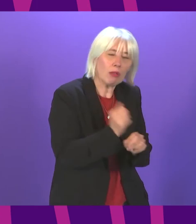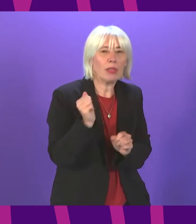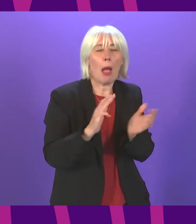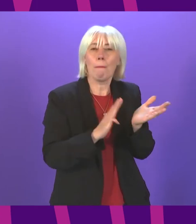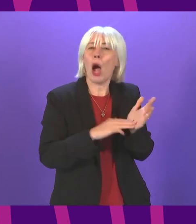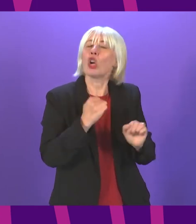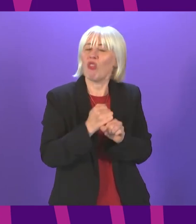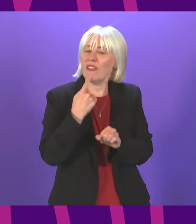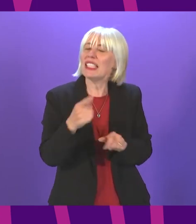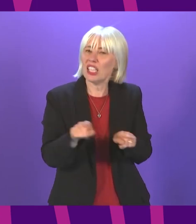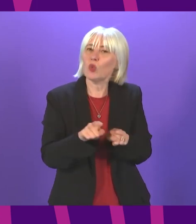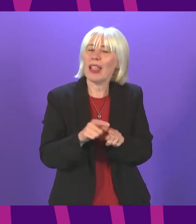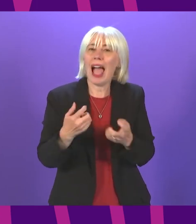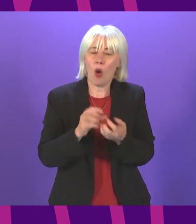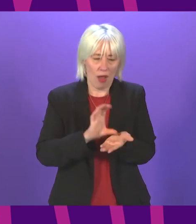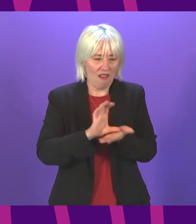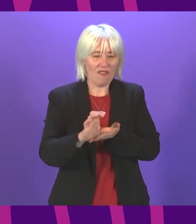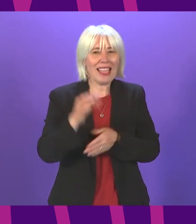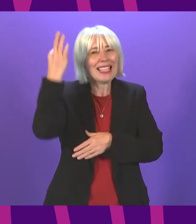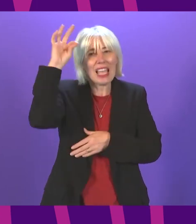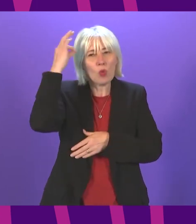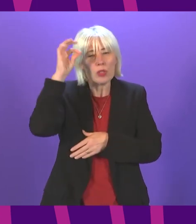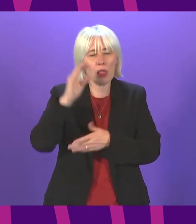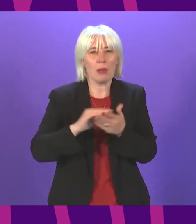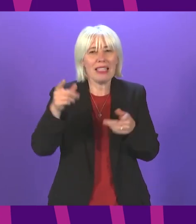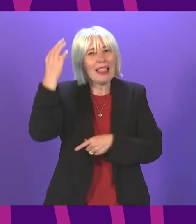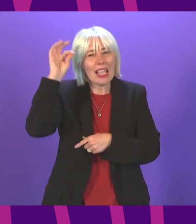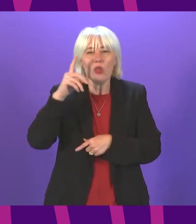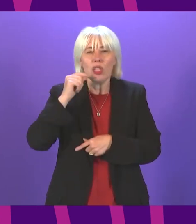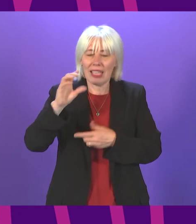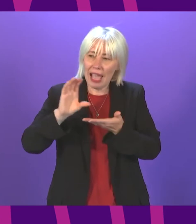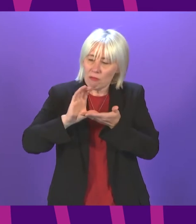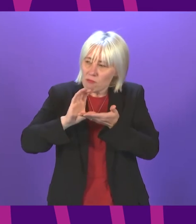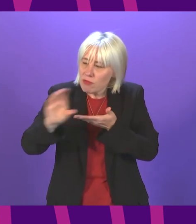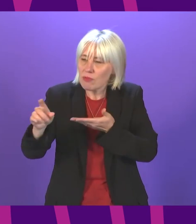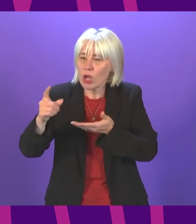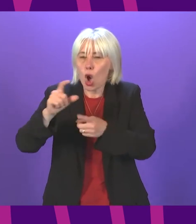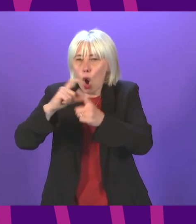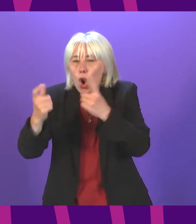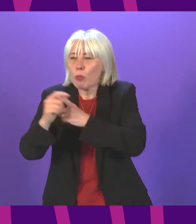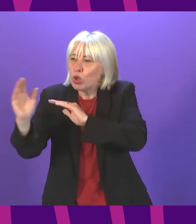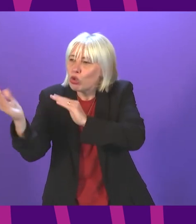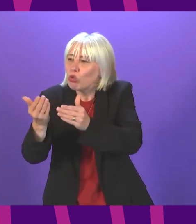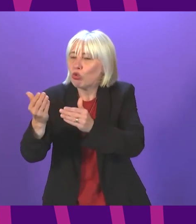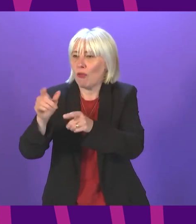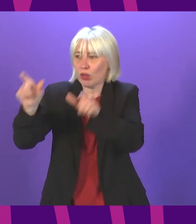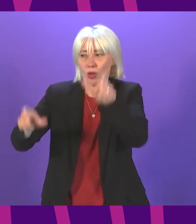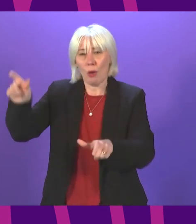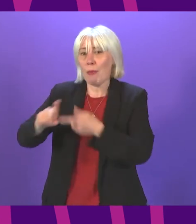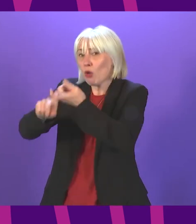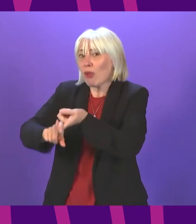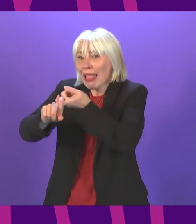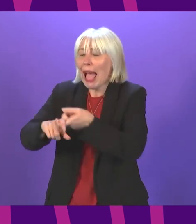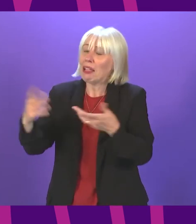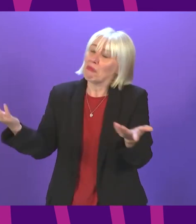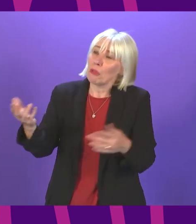the need to invest in our local councils so that they can deliver the investment in community services that people rely on whether